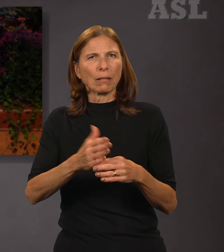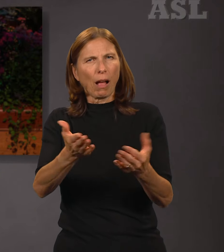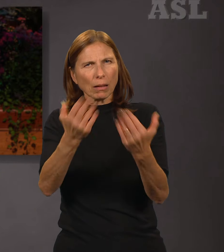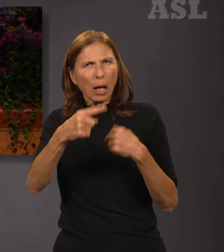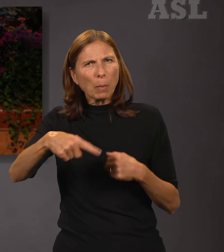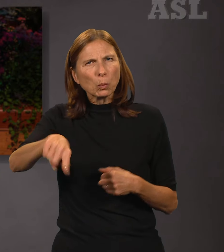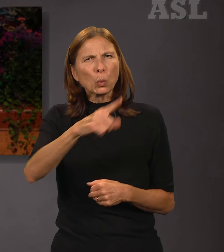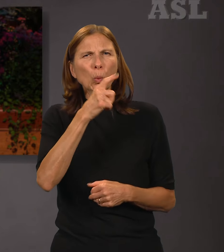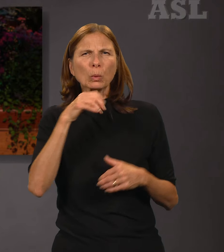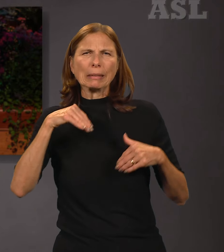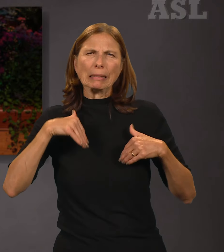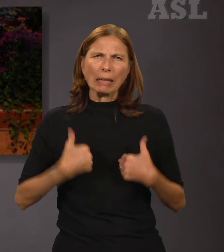who come unto me.